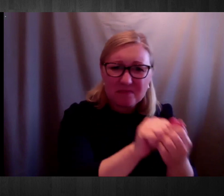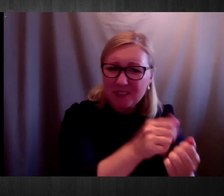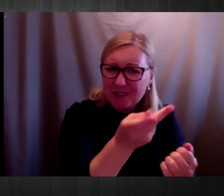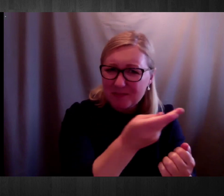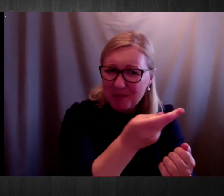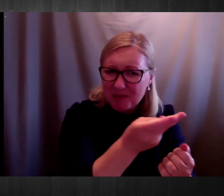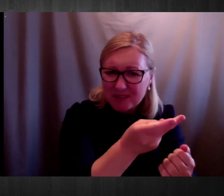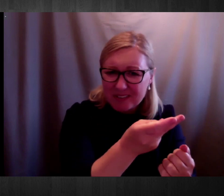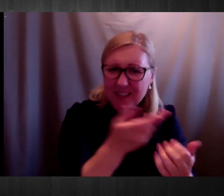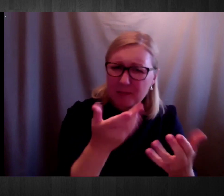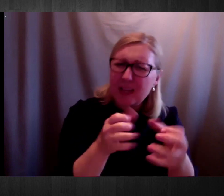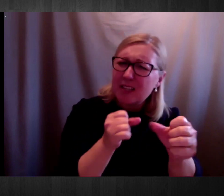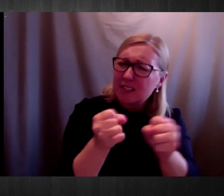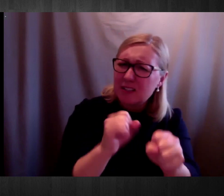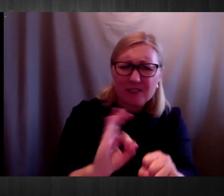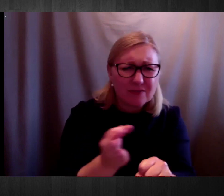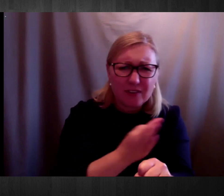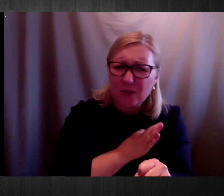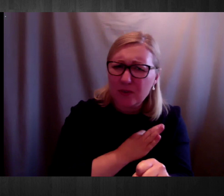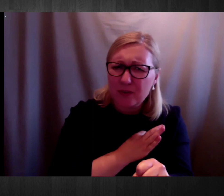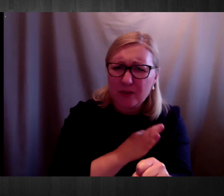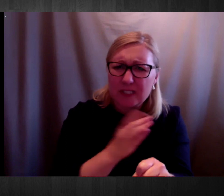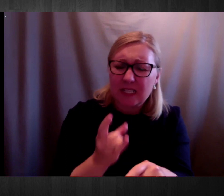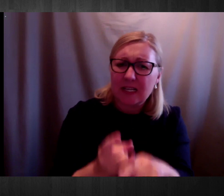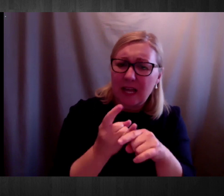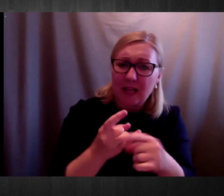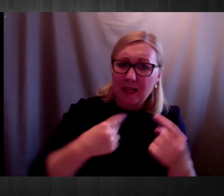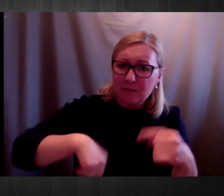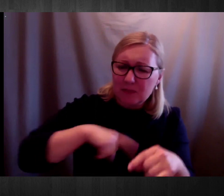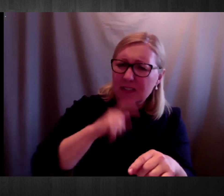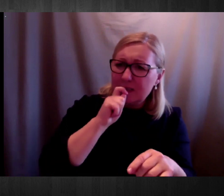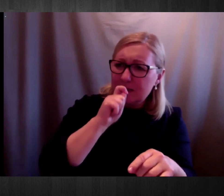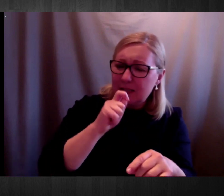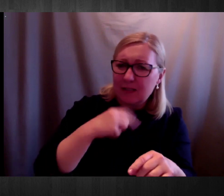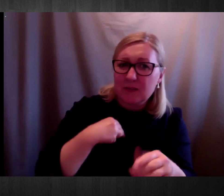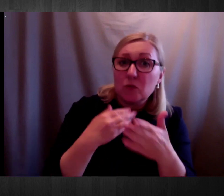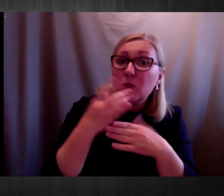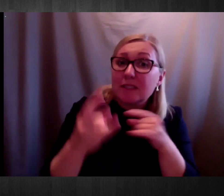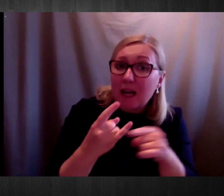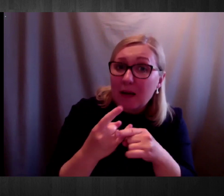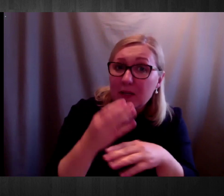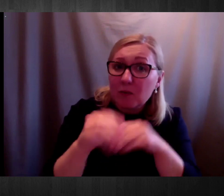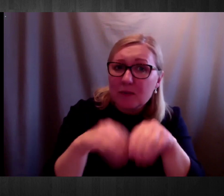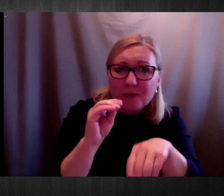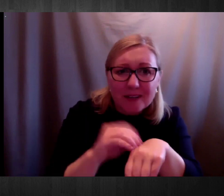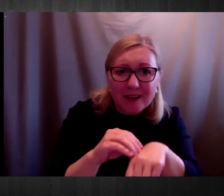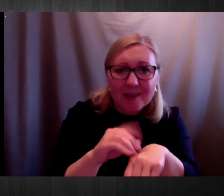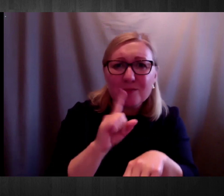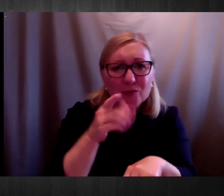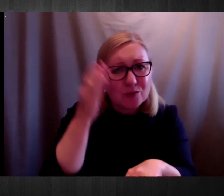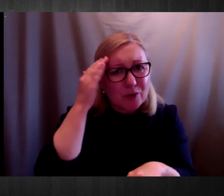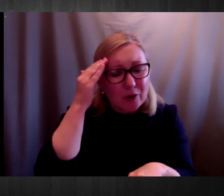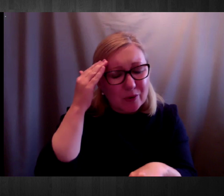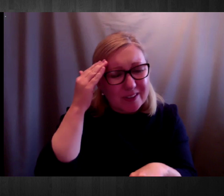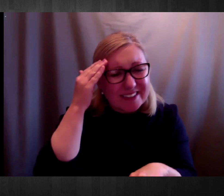updating us on what's happening, but, you know, I still, you